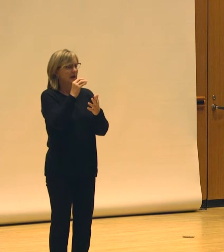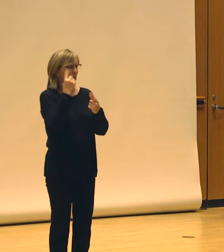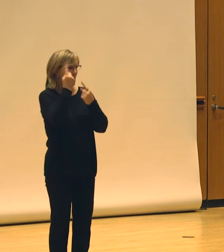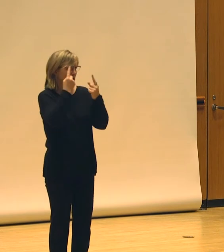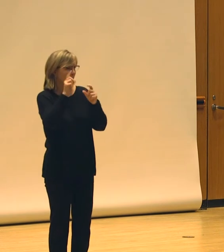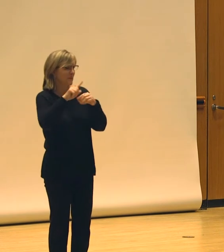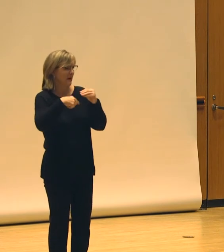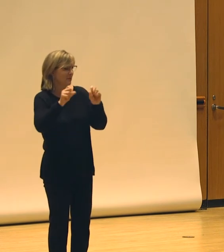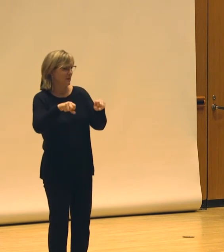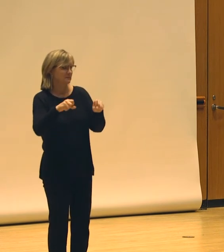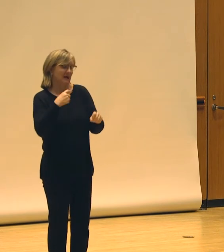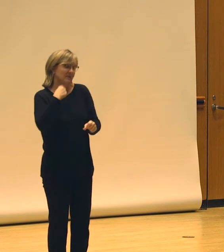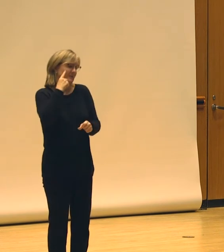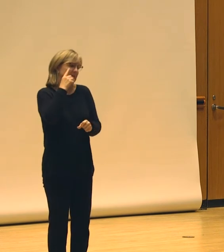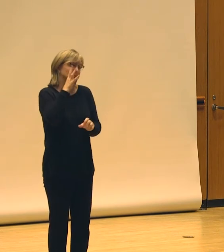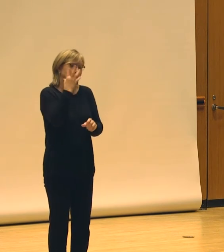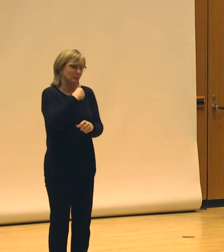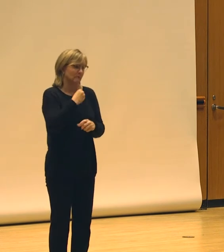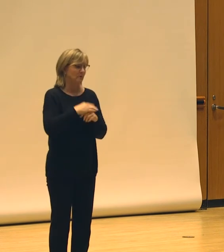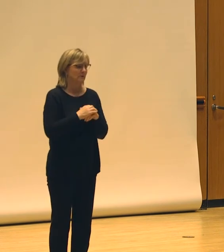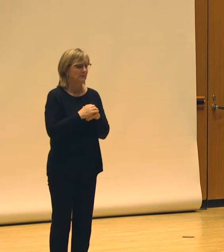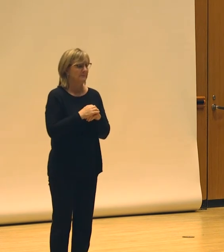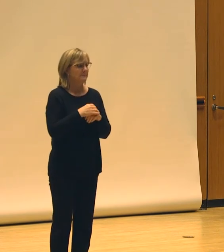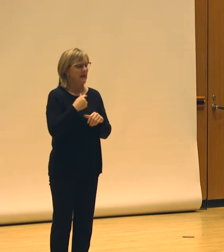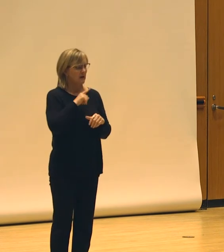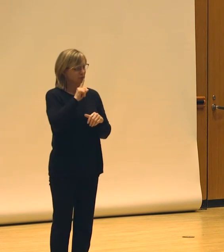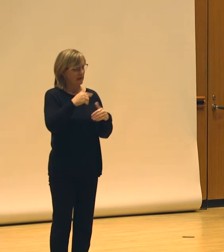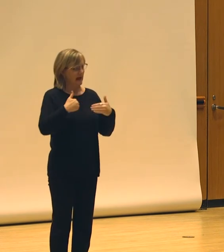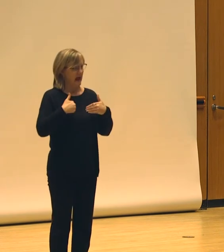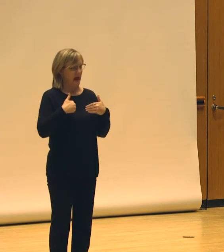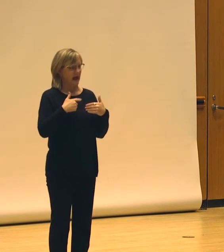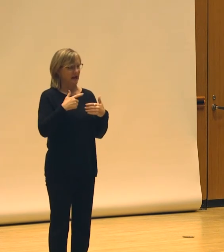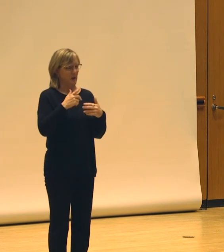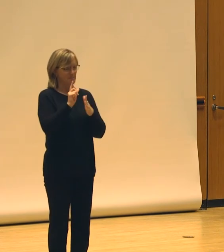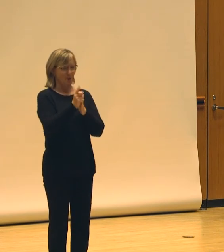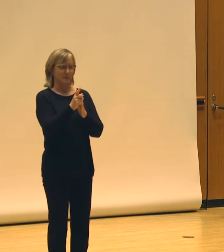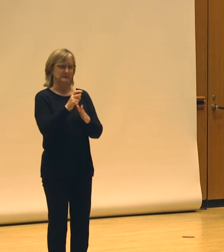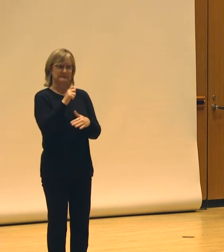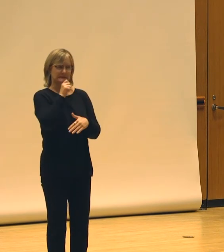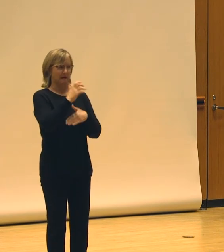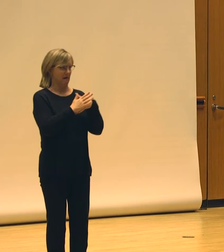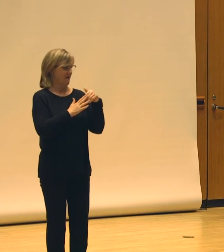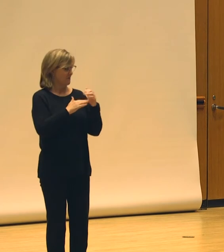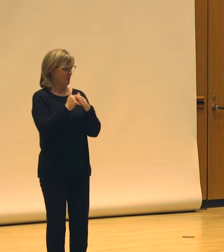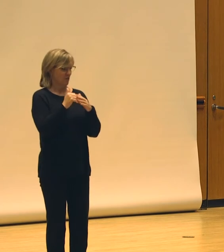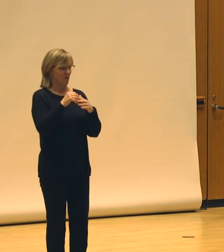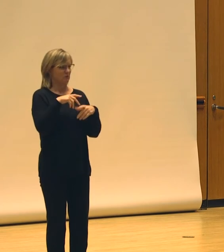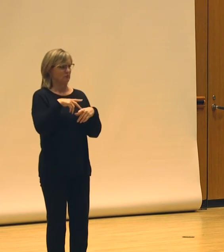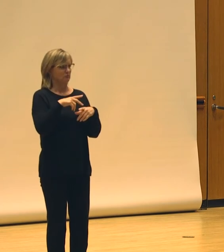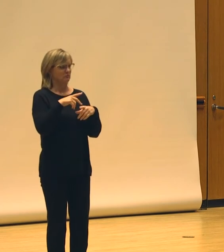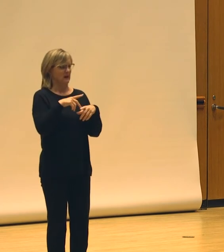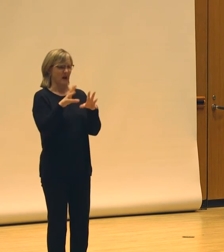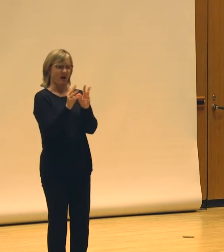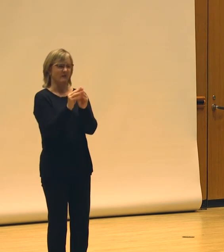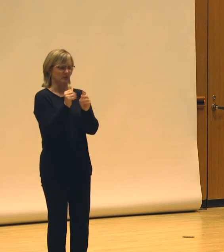possibilities I think is beautiful. I had a really uncomfortable moment at a conference several years ago